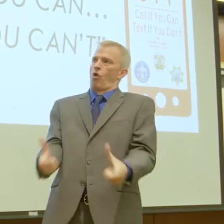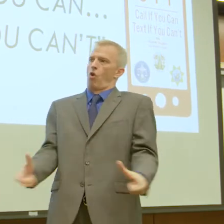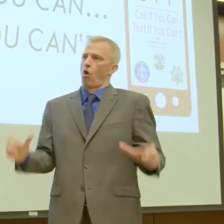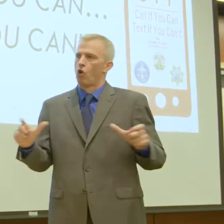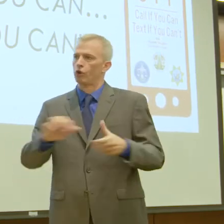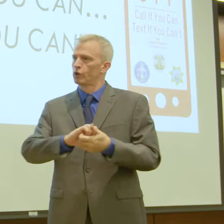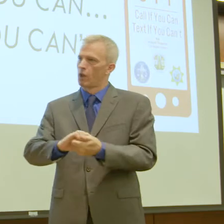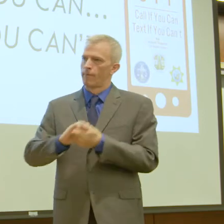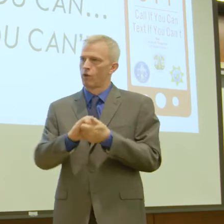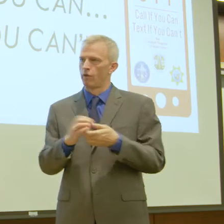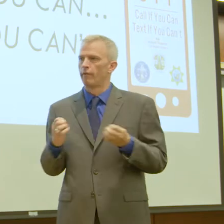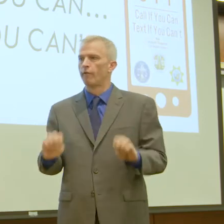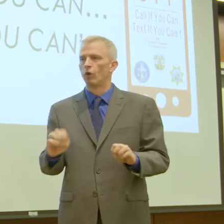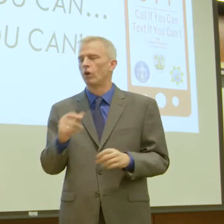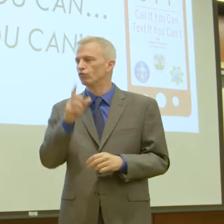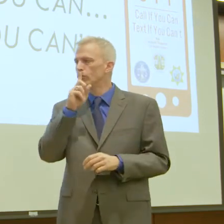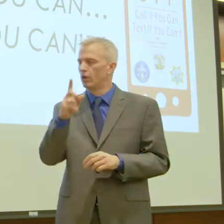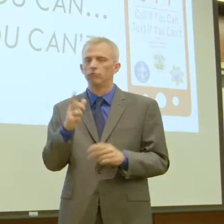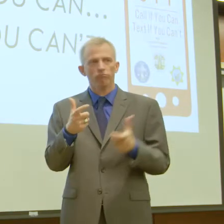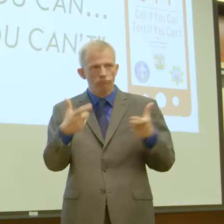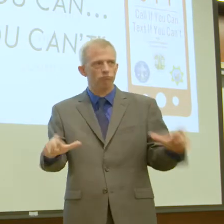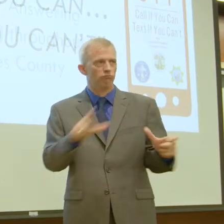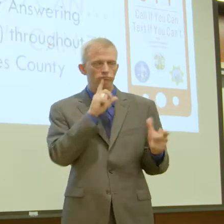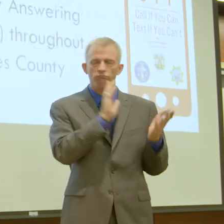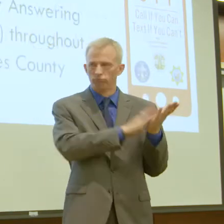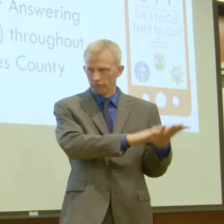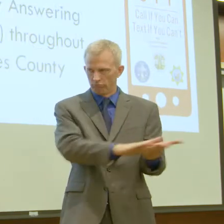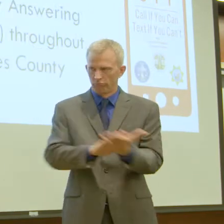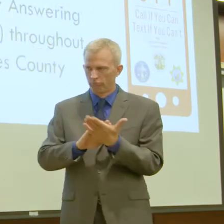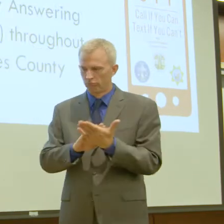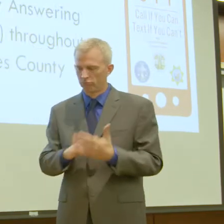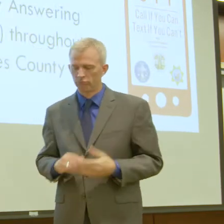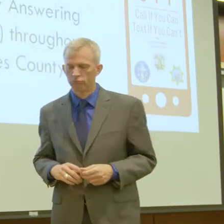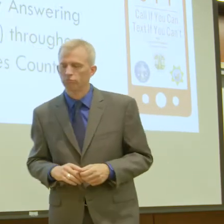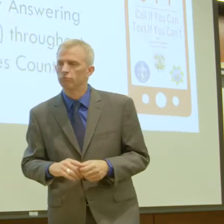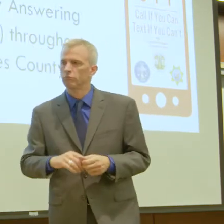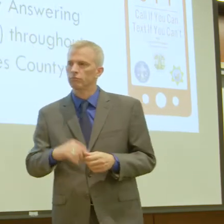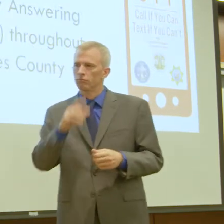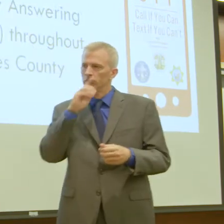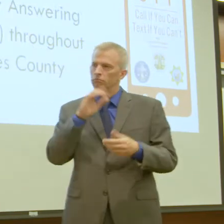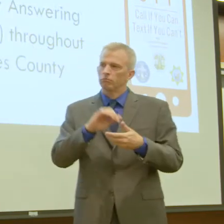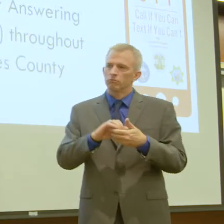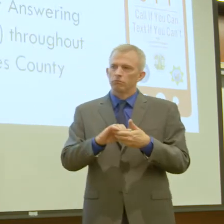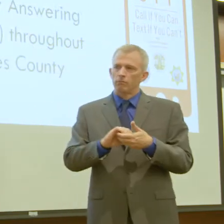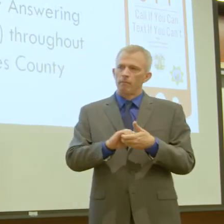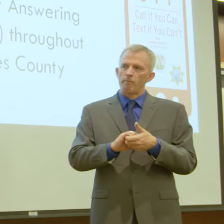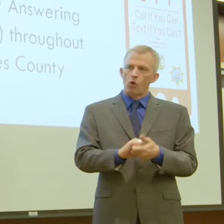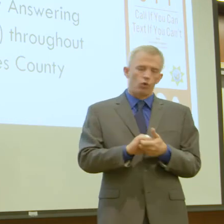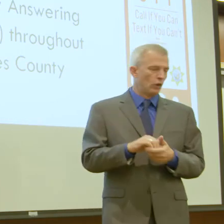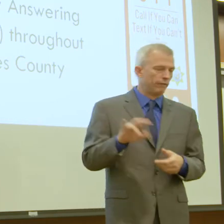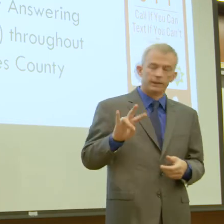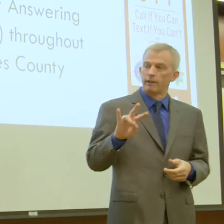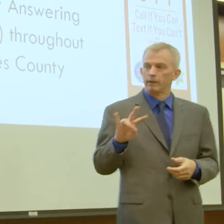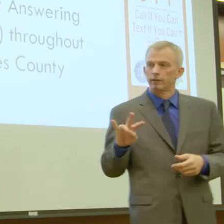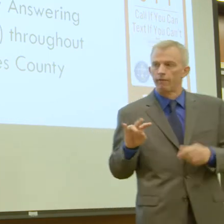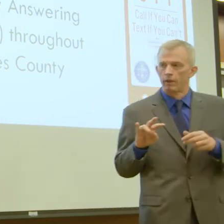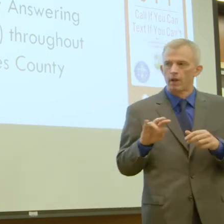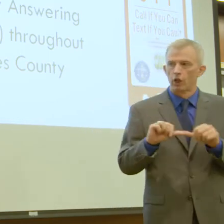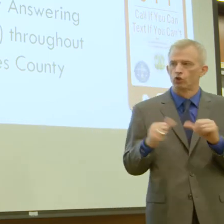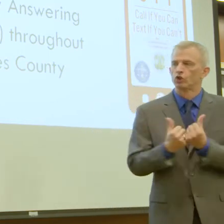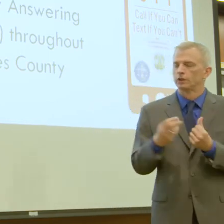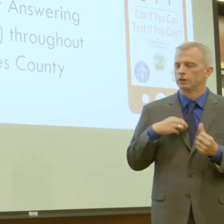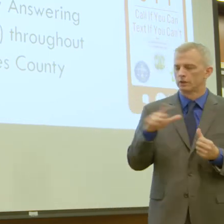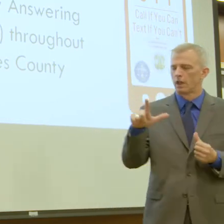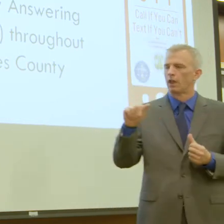big kudos to them. The partnering of 77 agencies within the Los Angeles County is a big accomplishment.